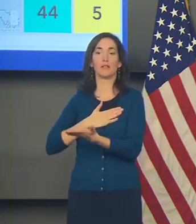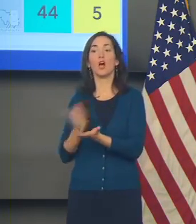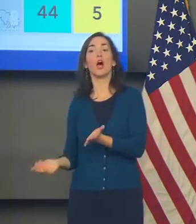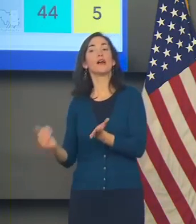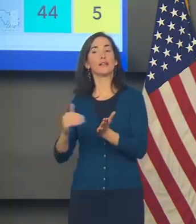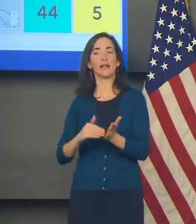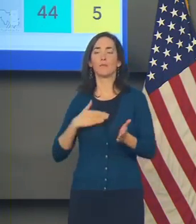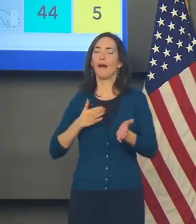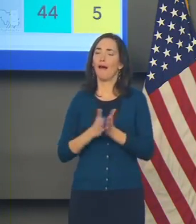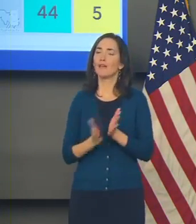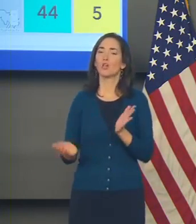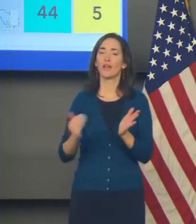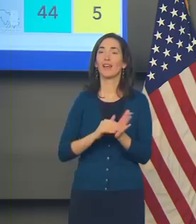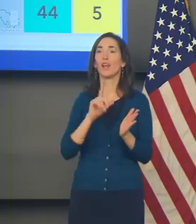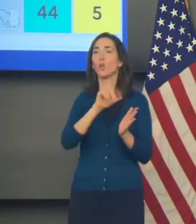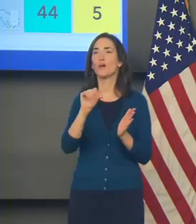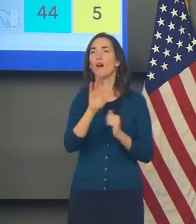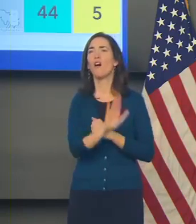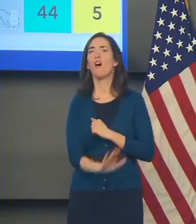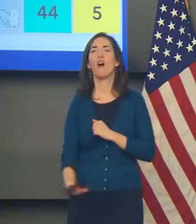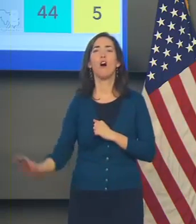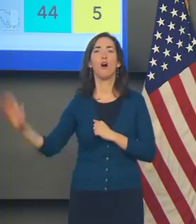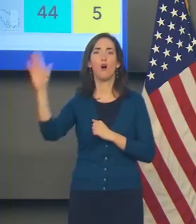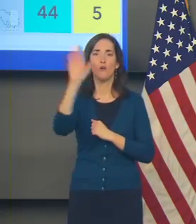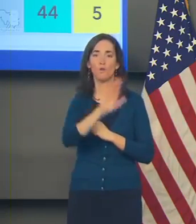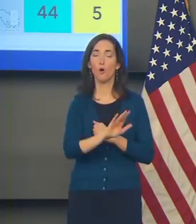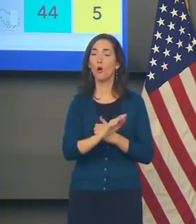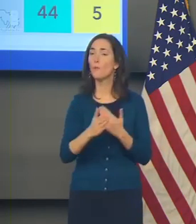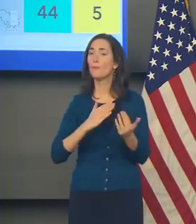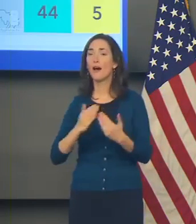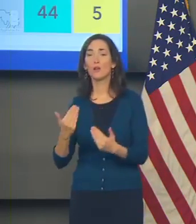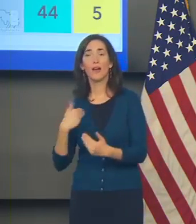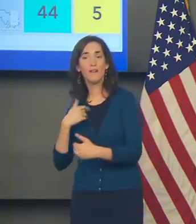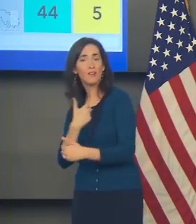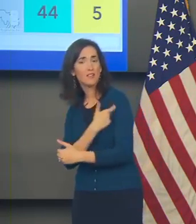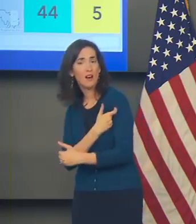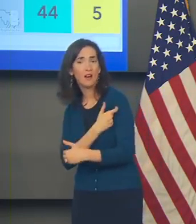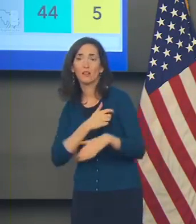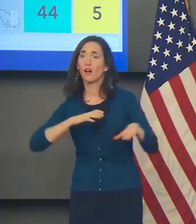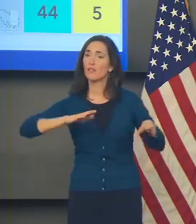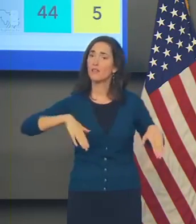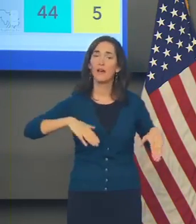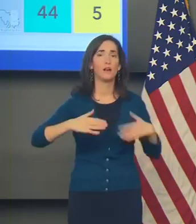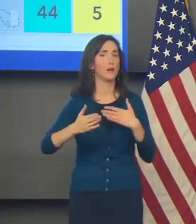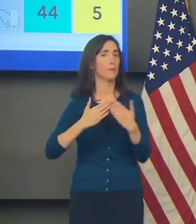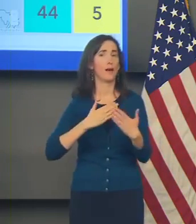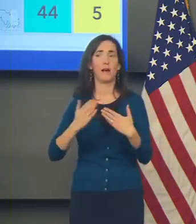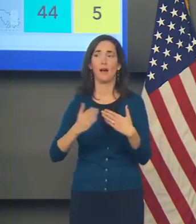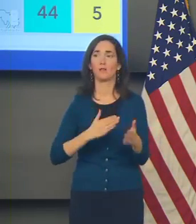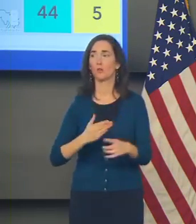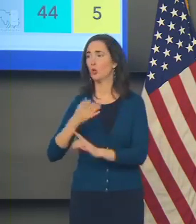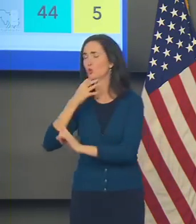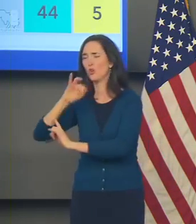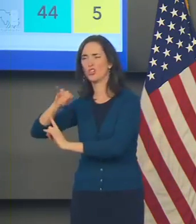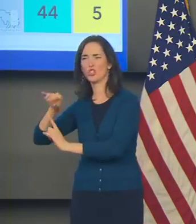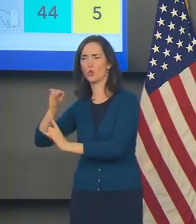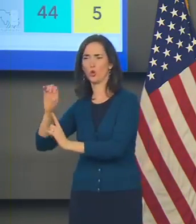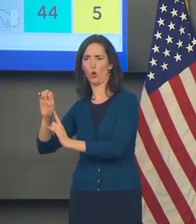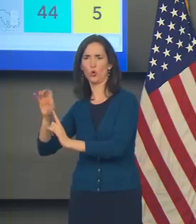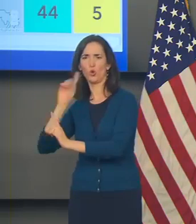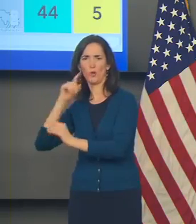Louisianans, again, vaccinated and unvaccinated for reasons that Joe will get into more